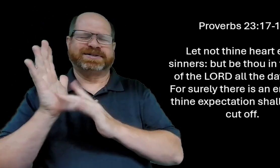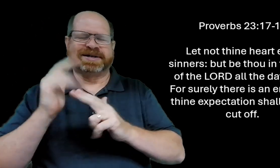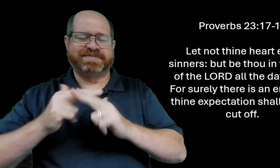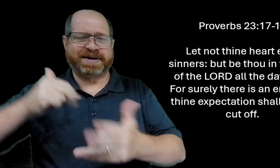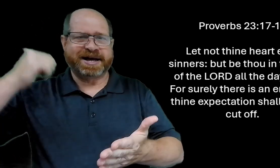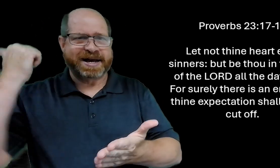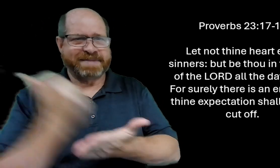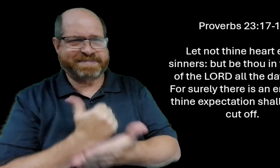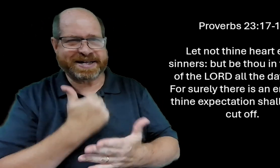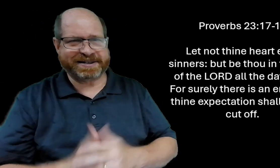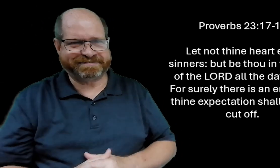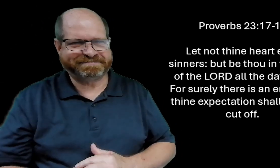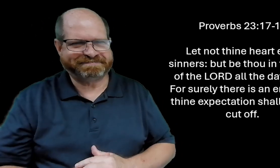in jesus name we pray amen